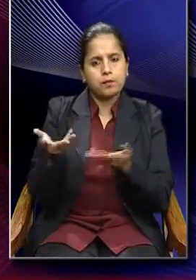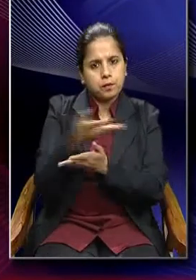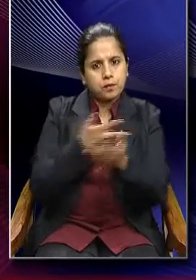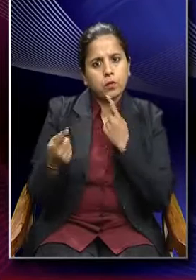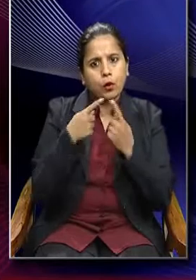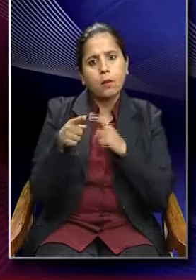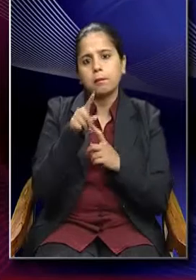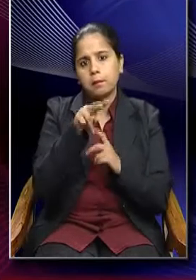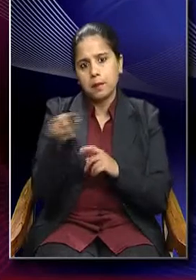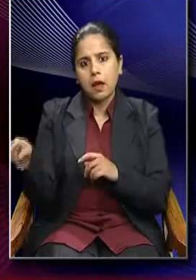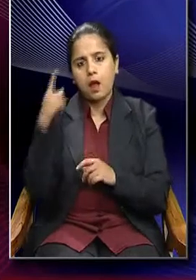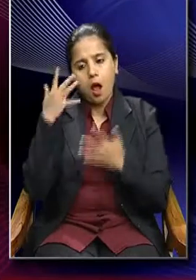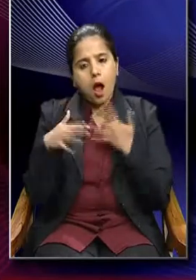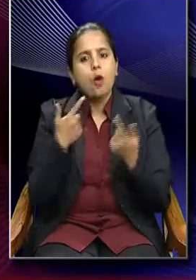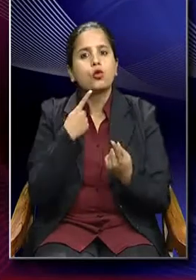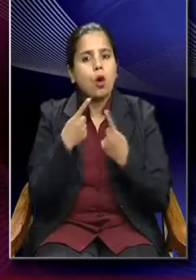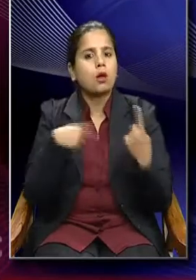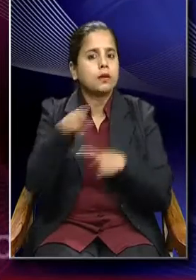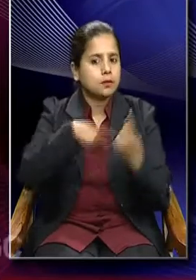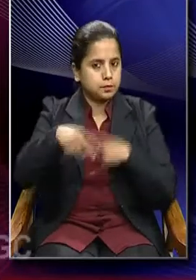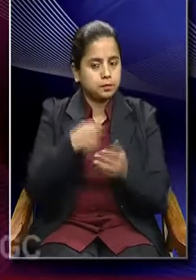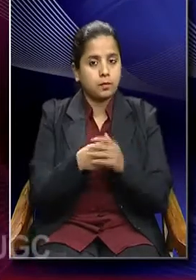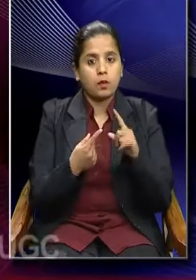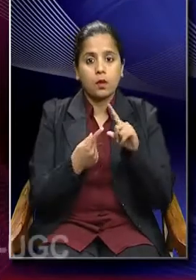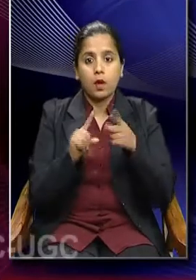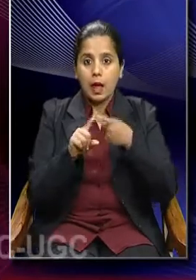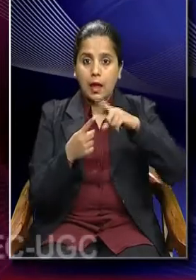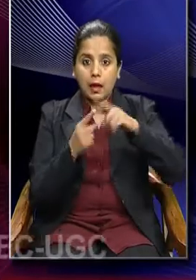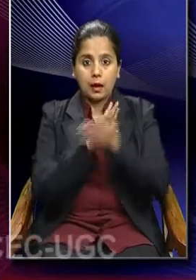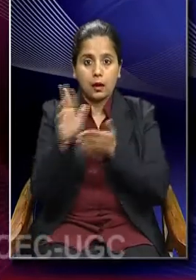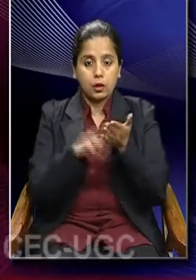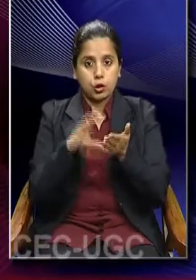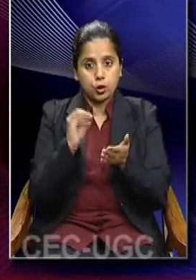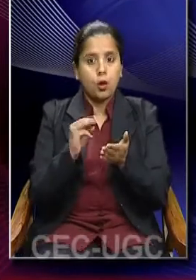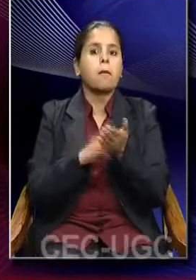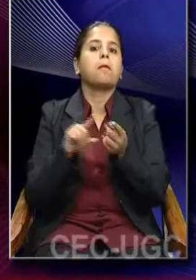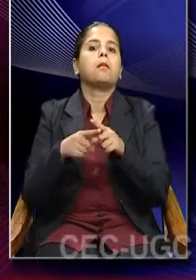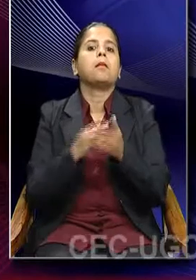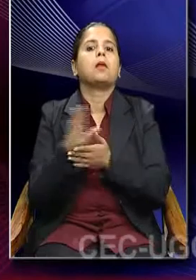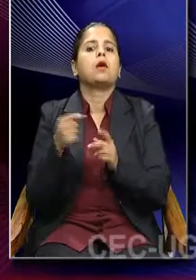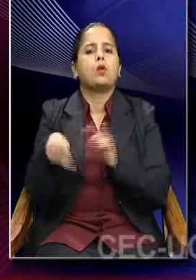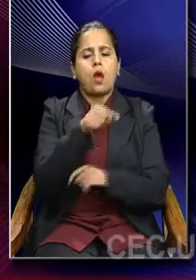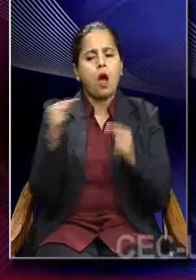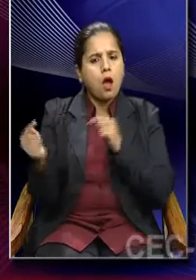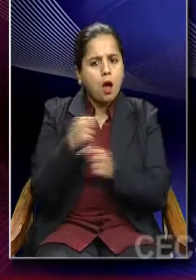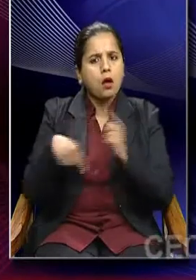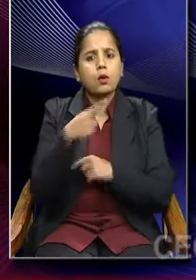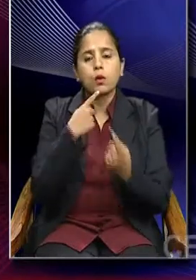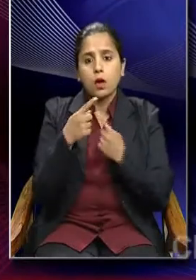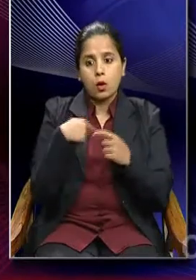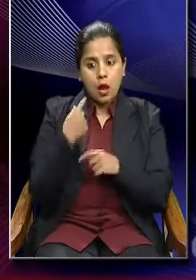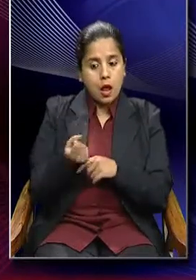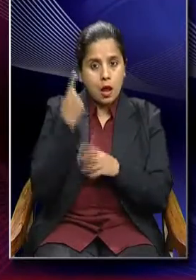meanings in conversation. Ethno-methodologists, they argue that in order to understand